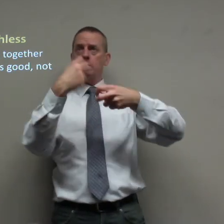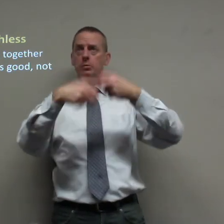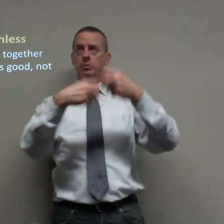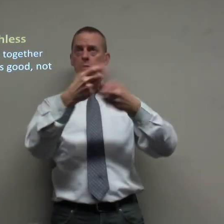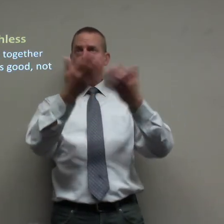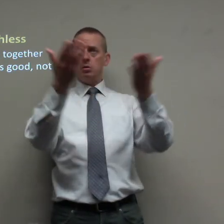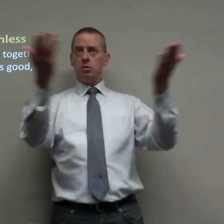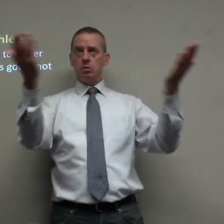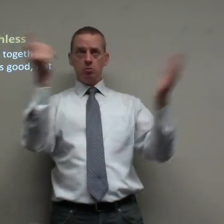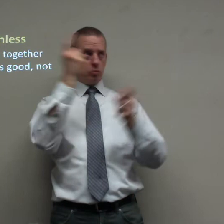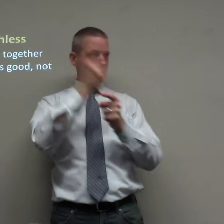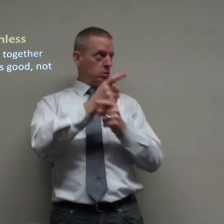there's so many problems right